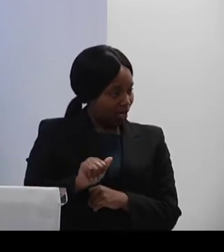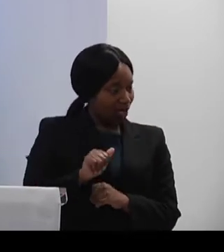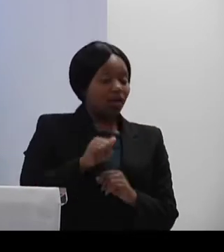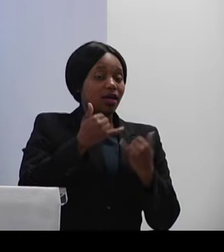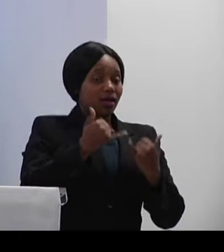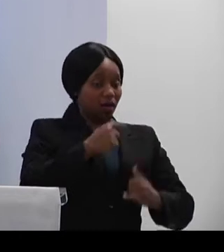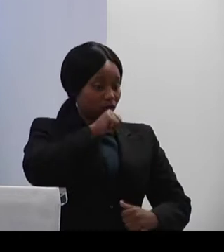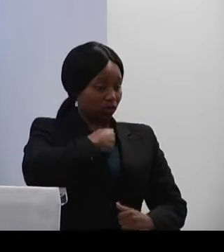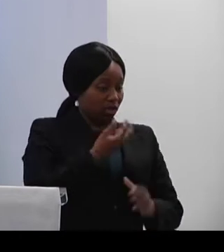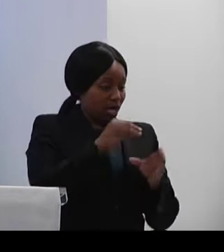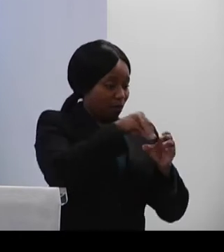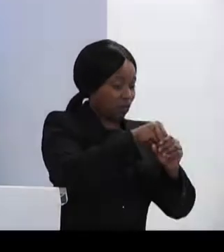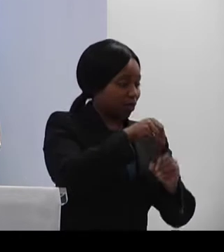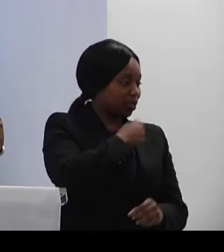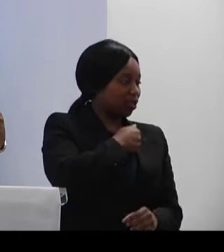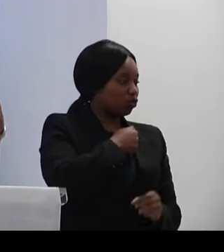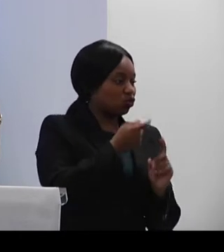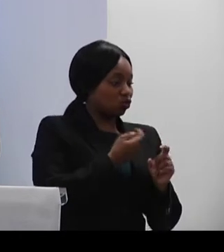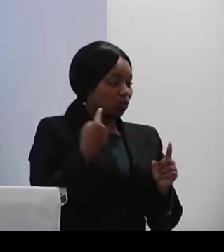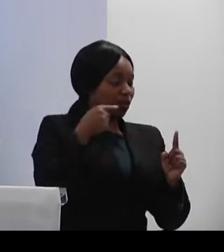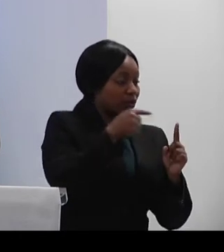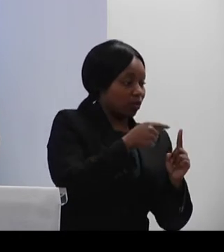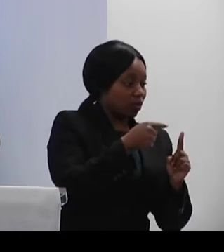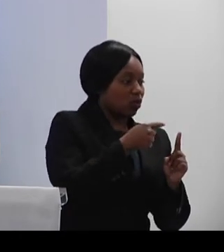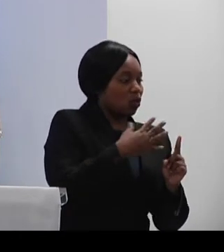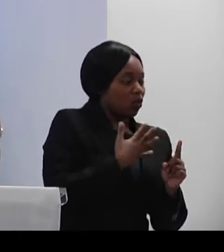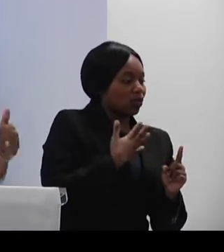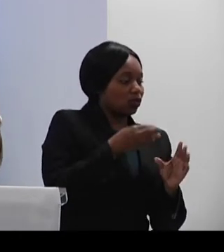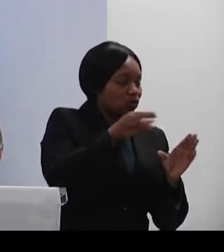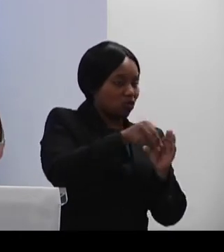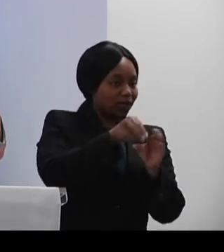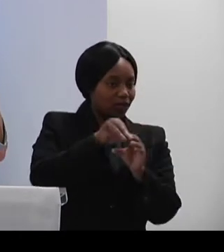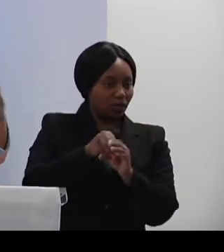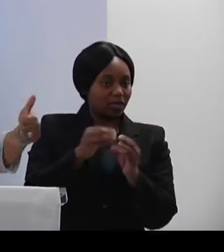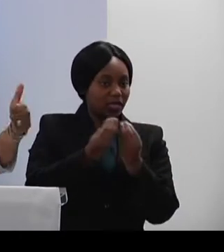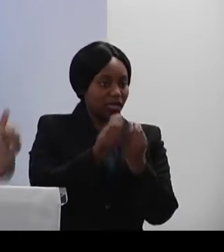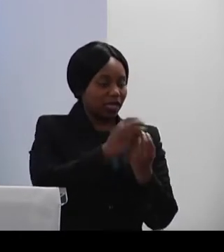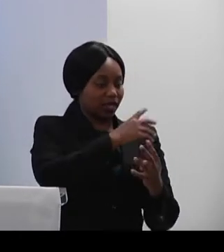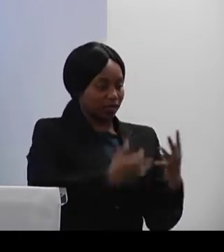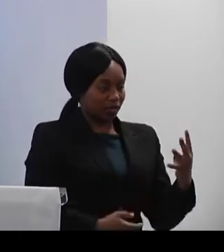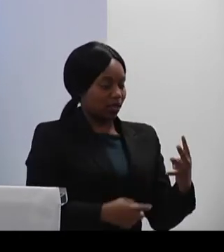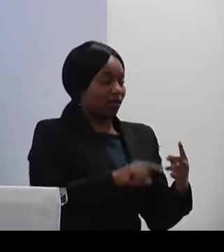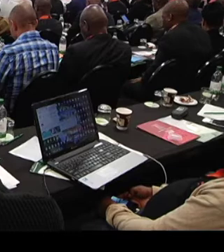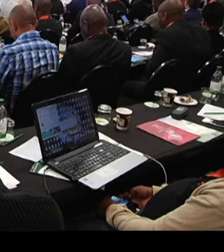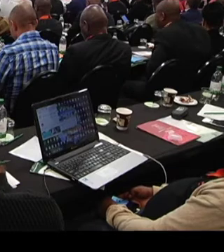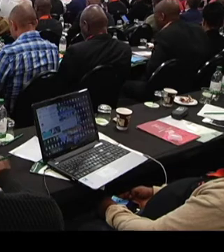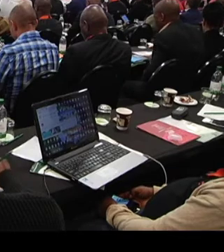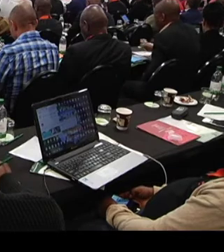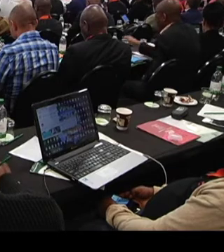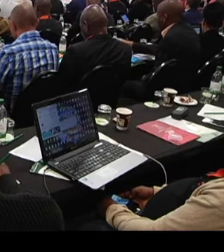should be towards contributing in the following areas on the economic front.